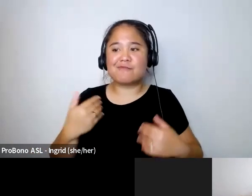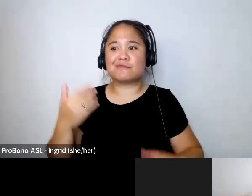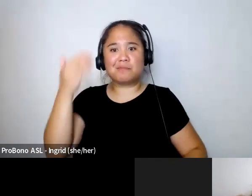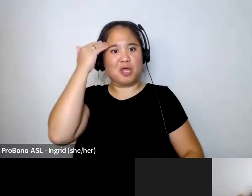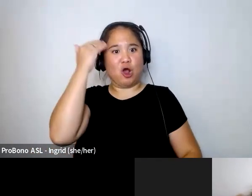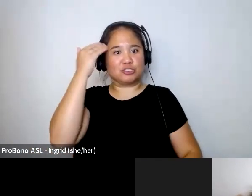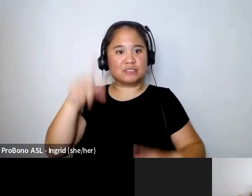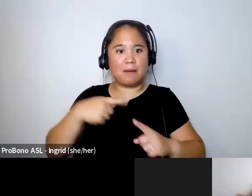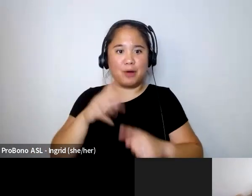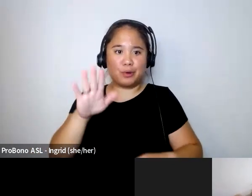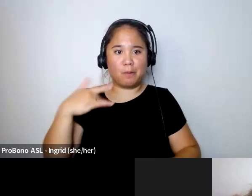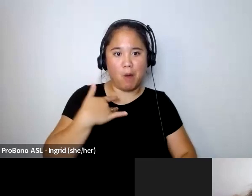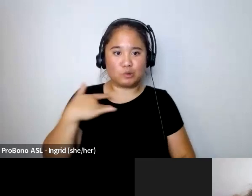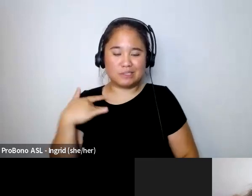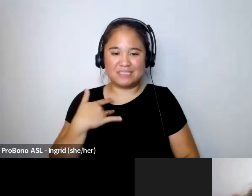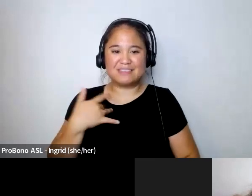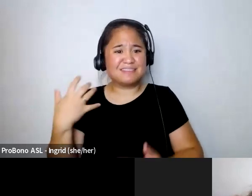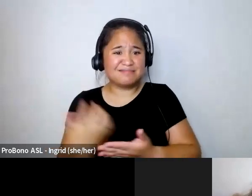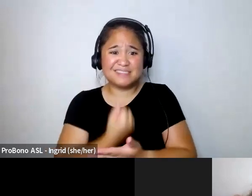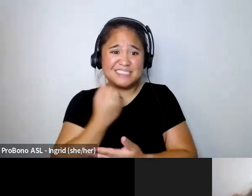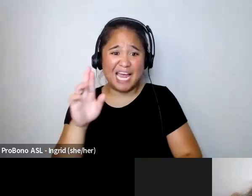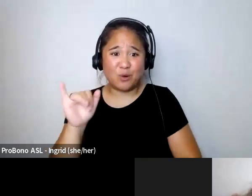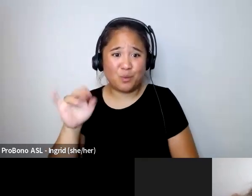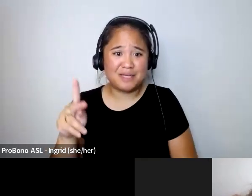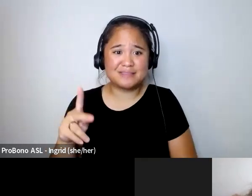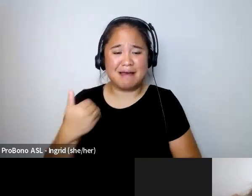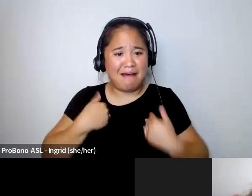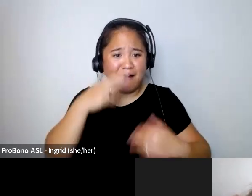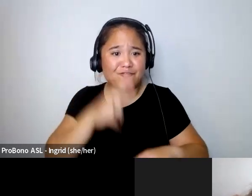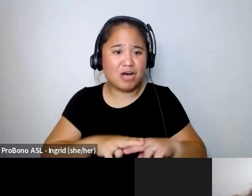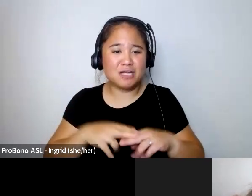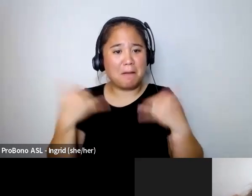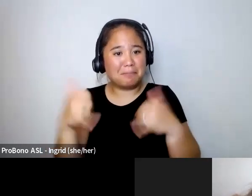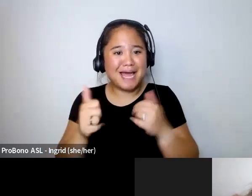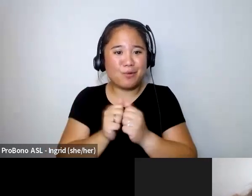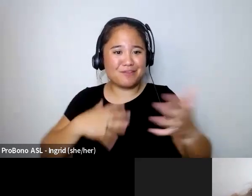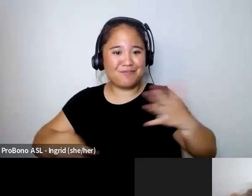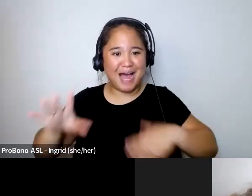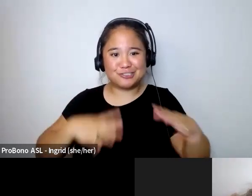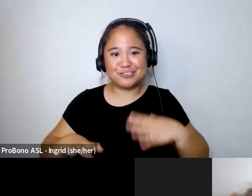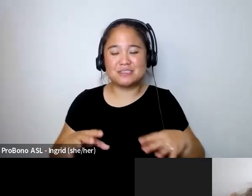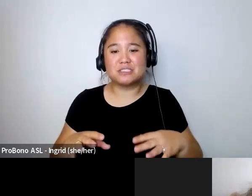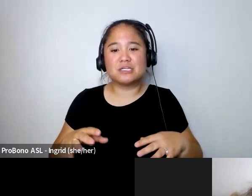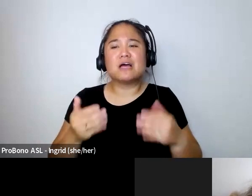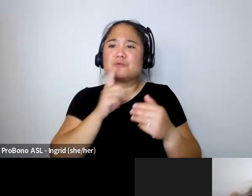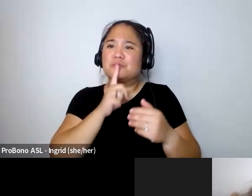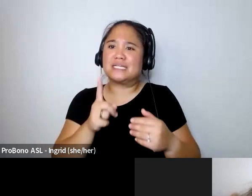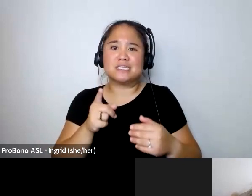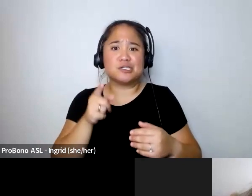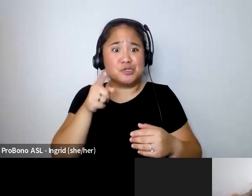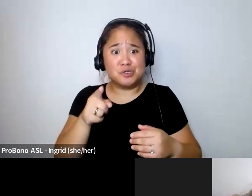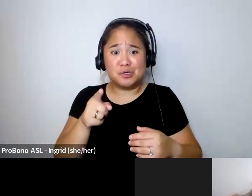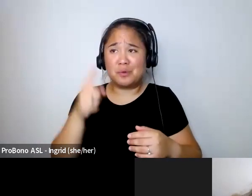take risks and uh and just have fun with fashion so i'd say really try to separate yourself from the